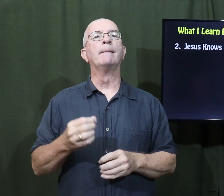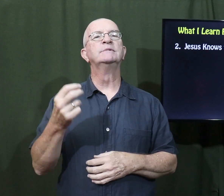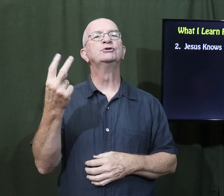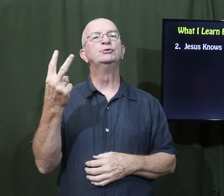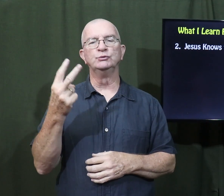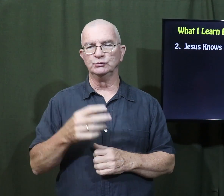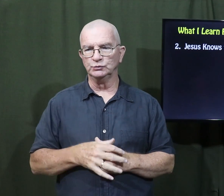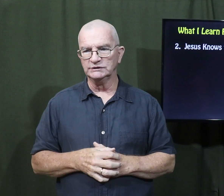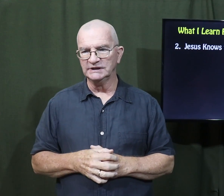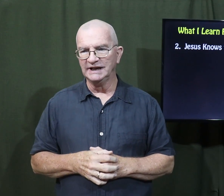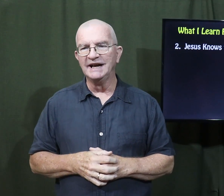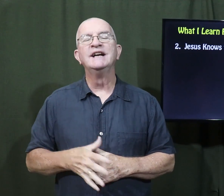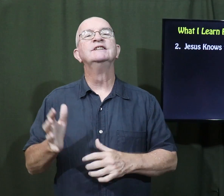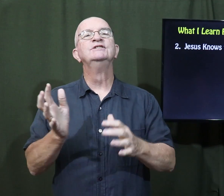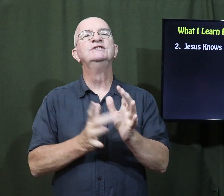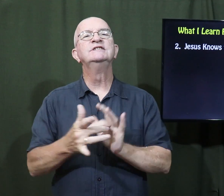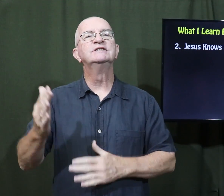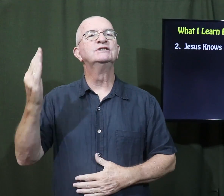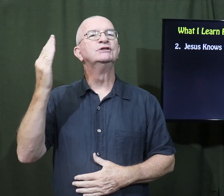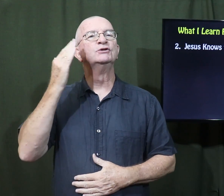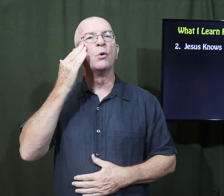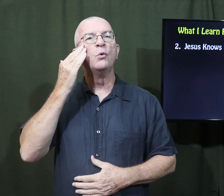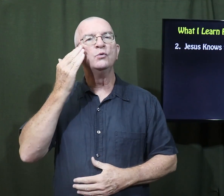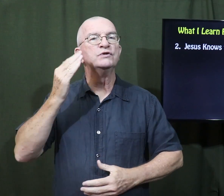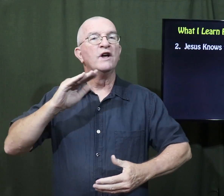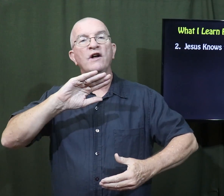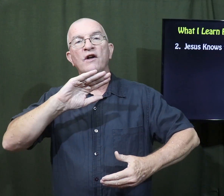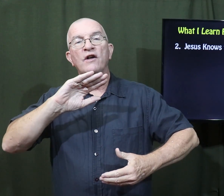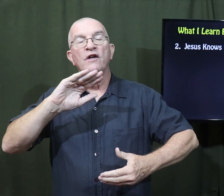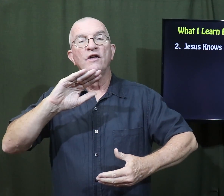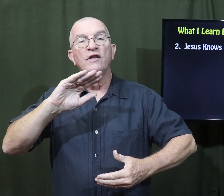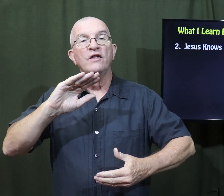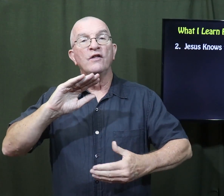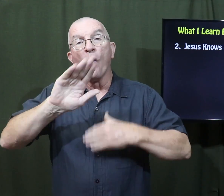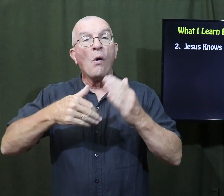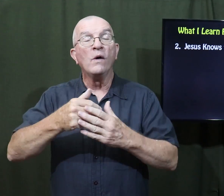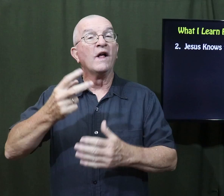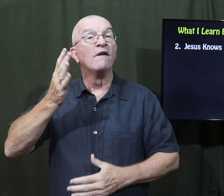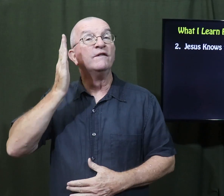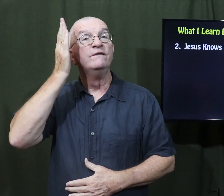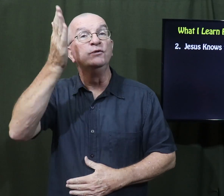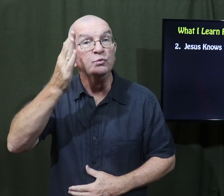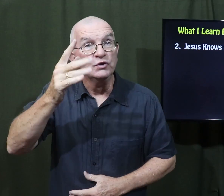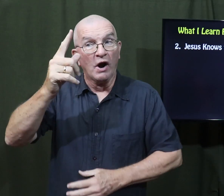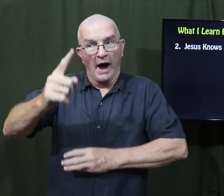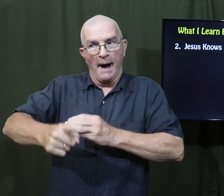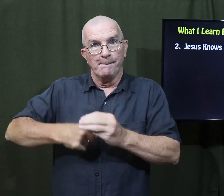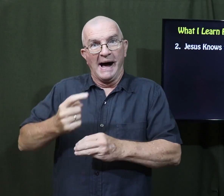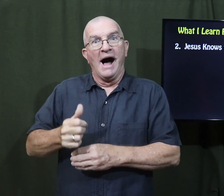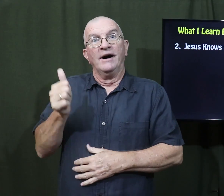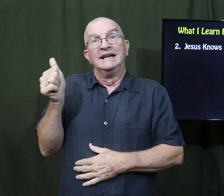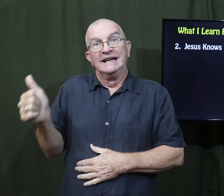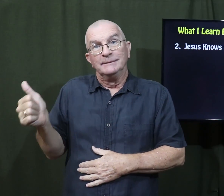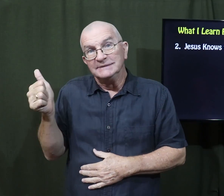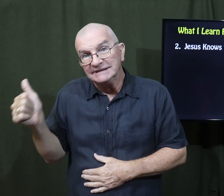number two, Jesus knows the whole future about himself.